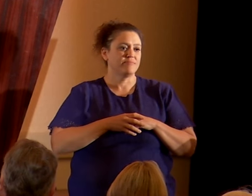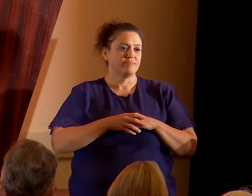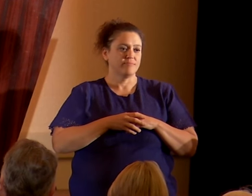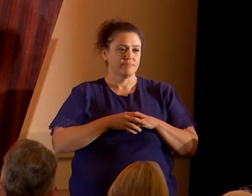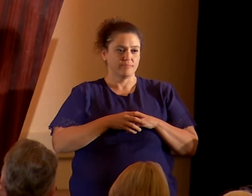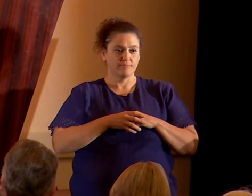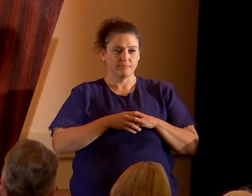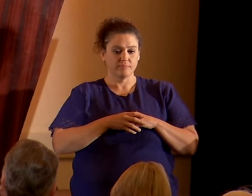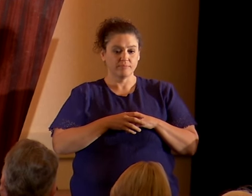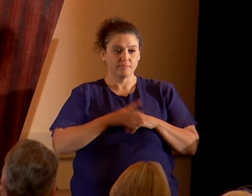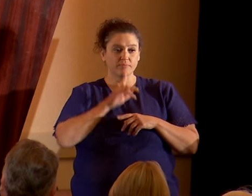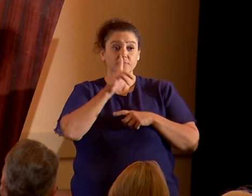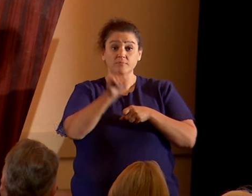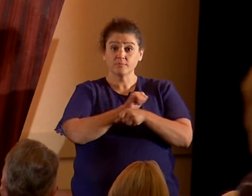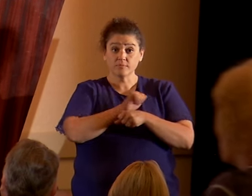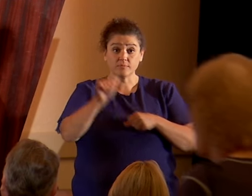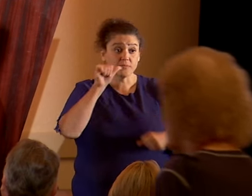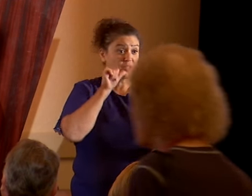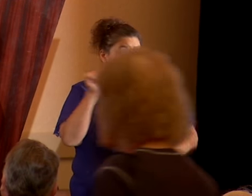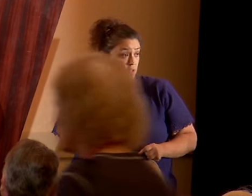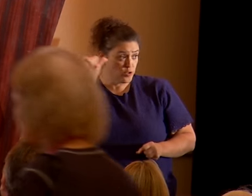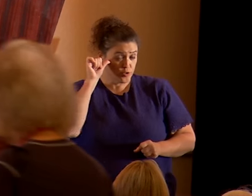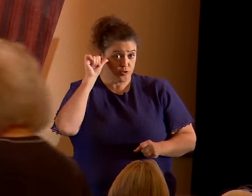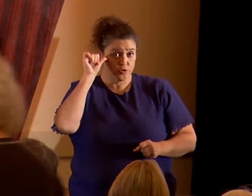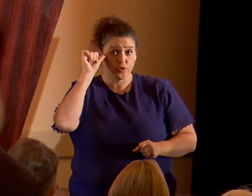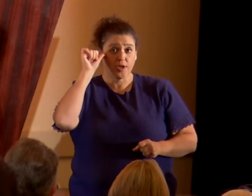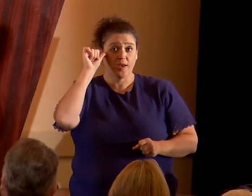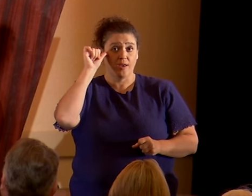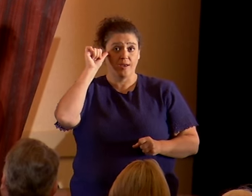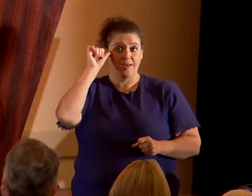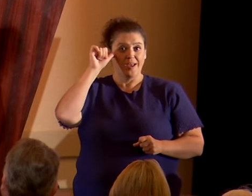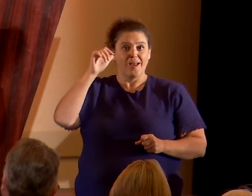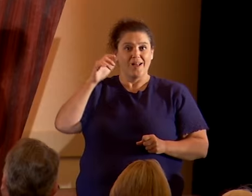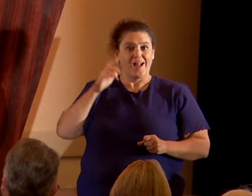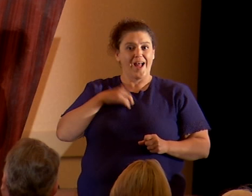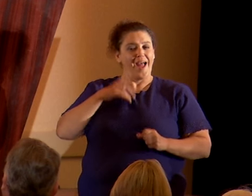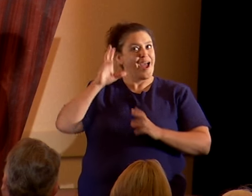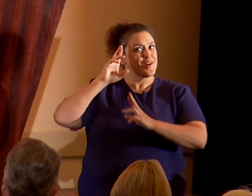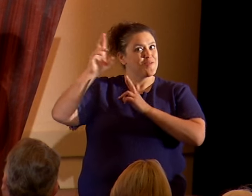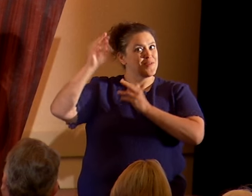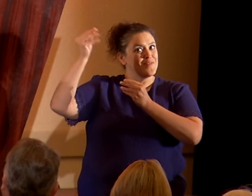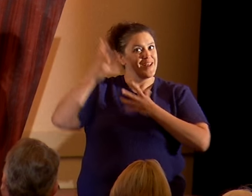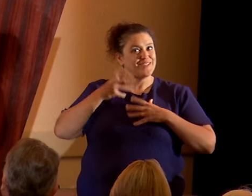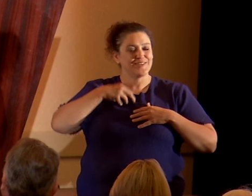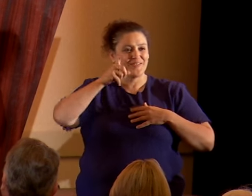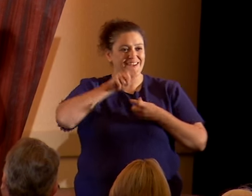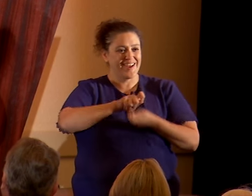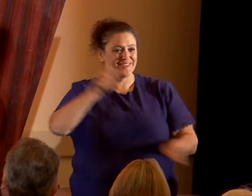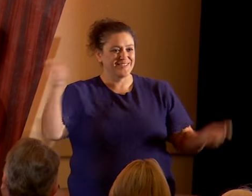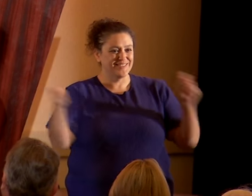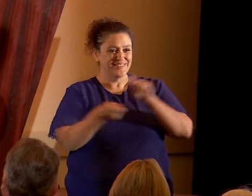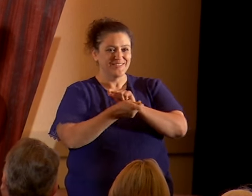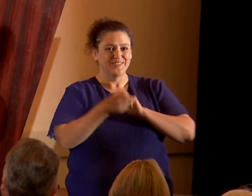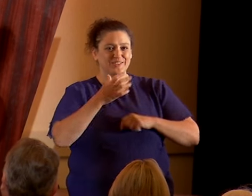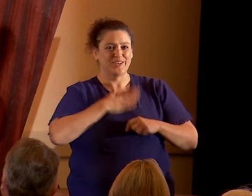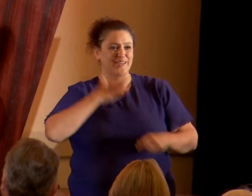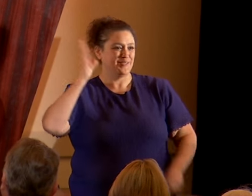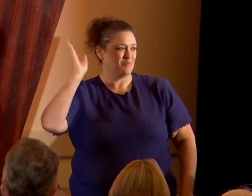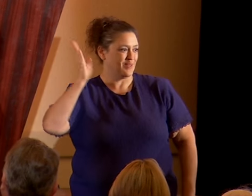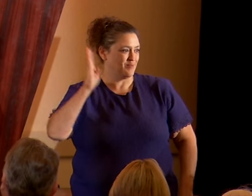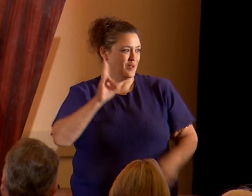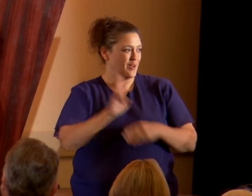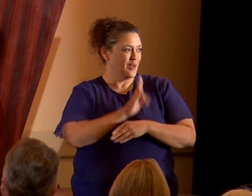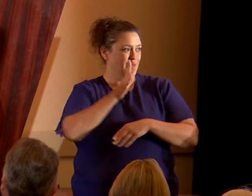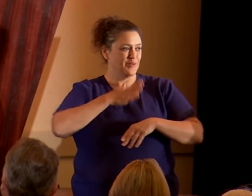Actually yesterday I got a revelation that I should change my speech and use my